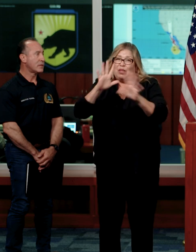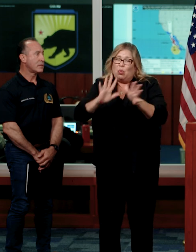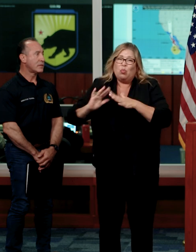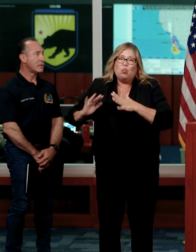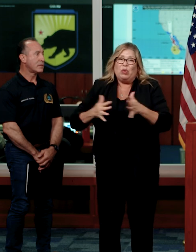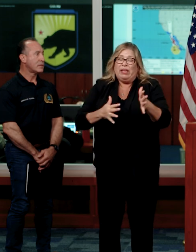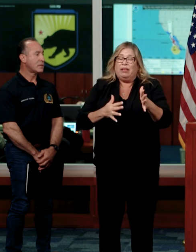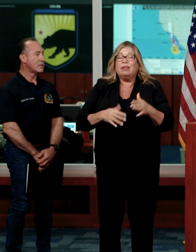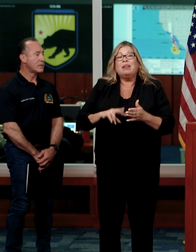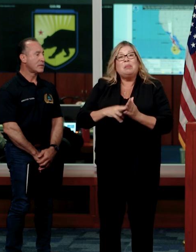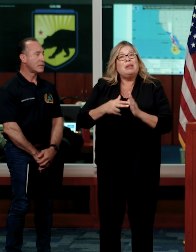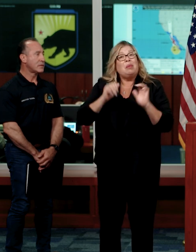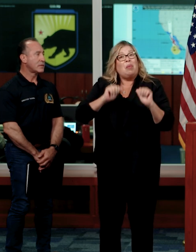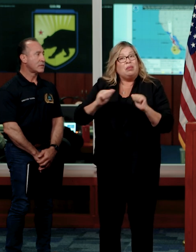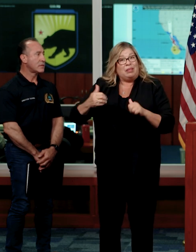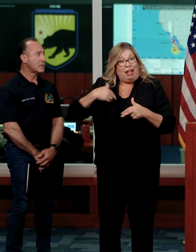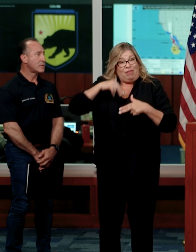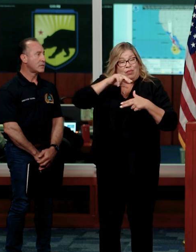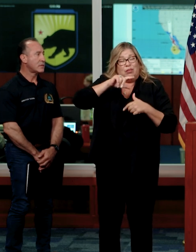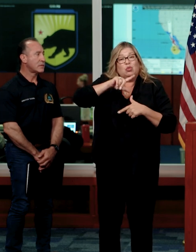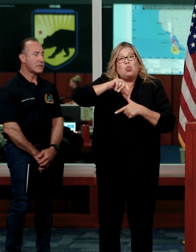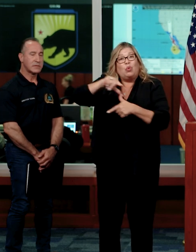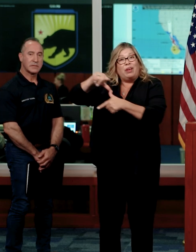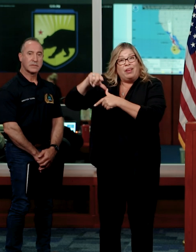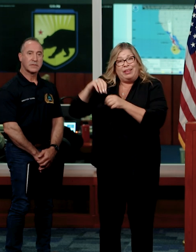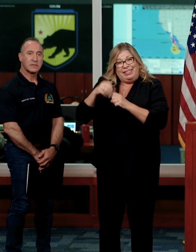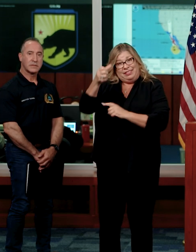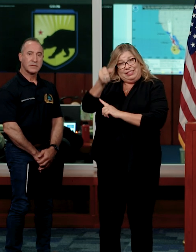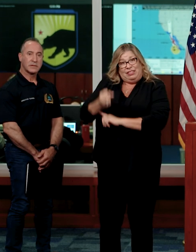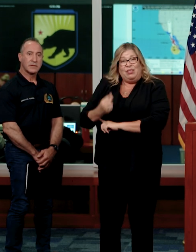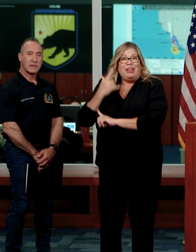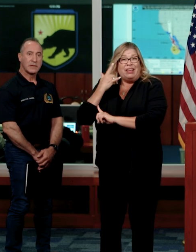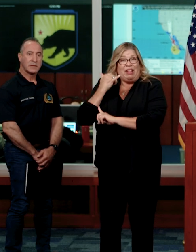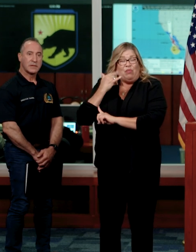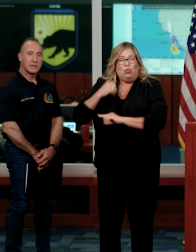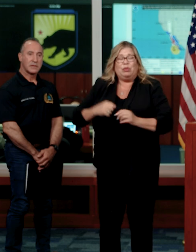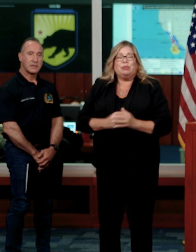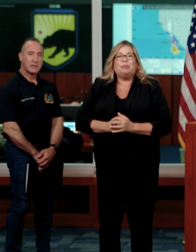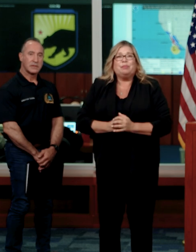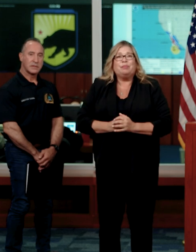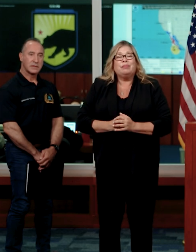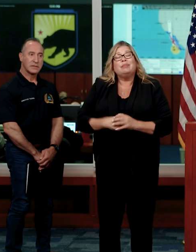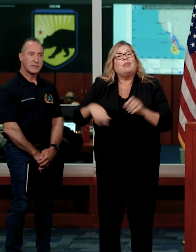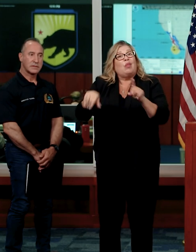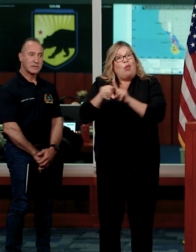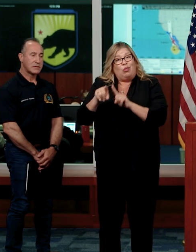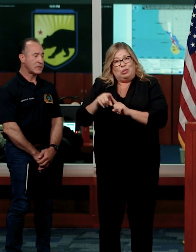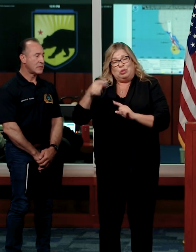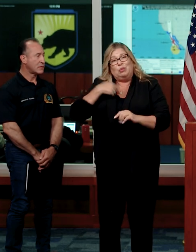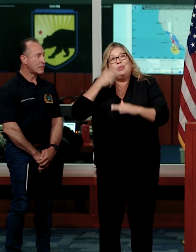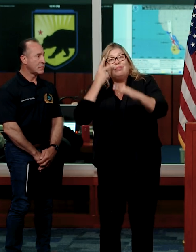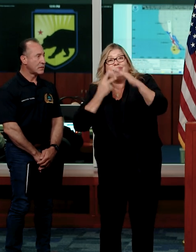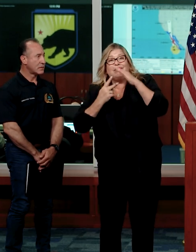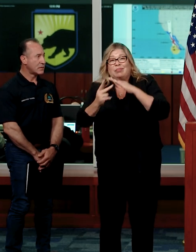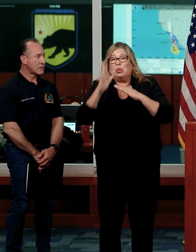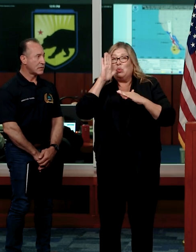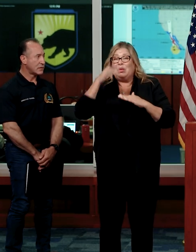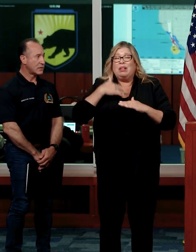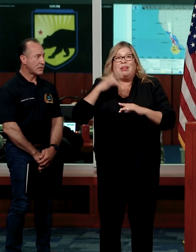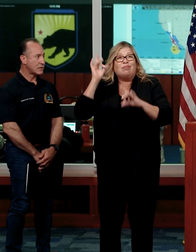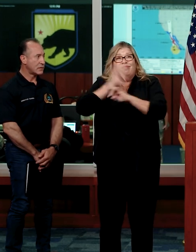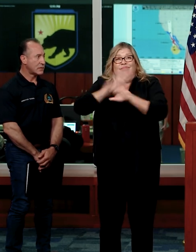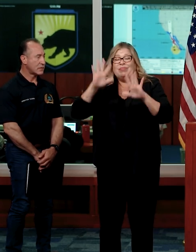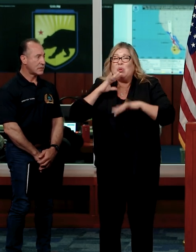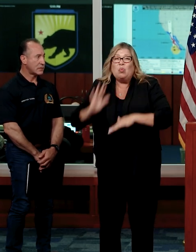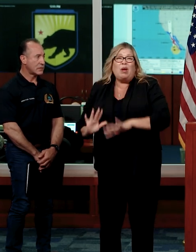potential for isolated tornadoes across portions of Southern California. In addition, we're expecting life-threatening surf and rip